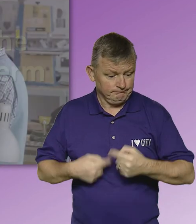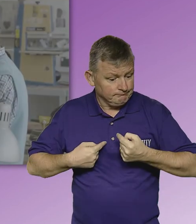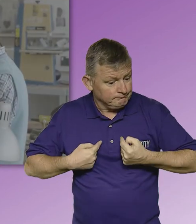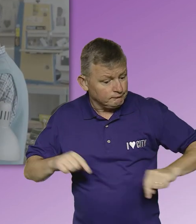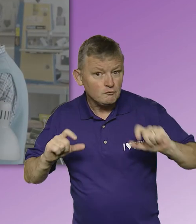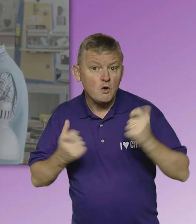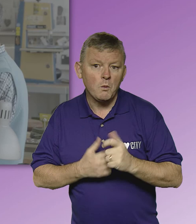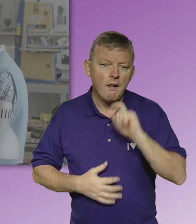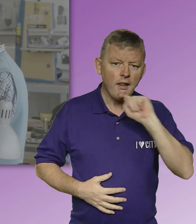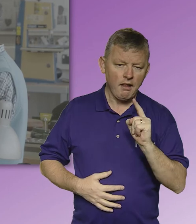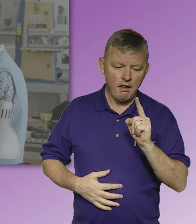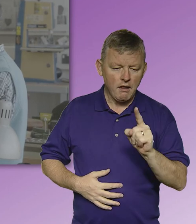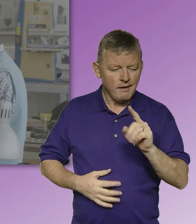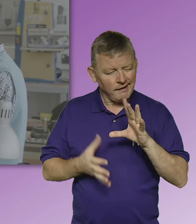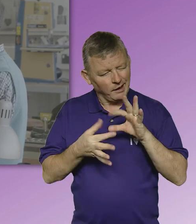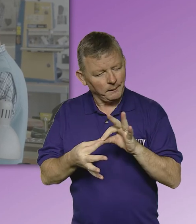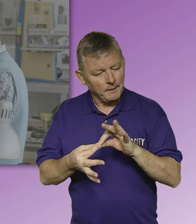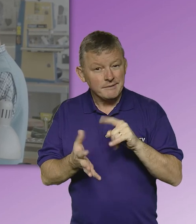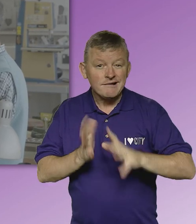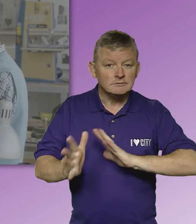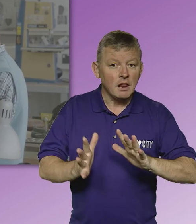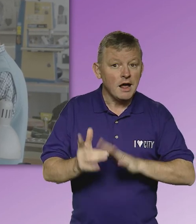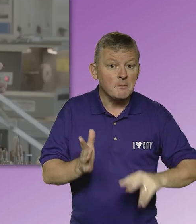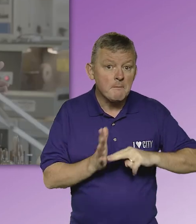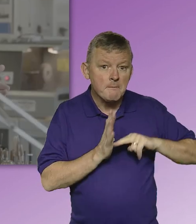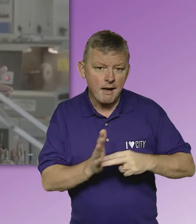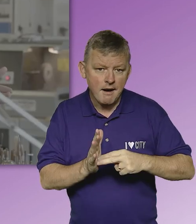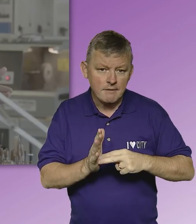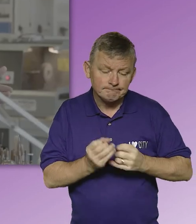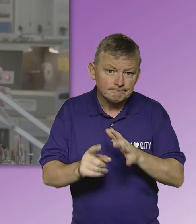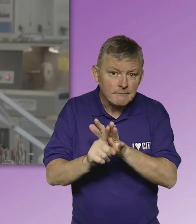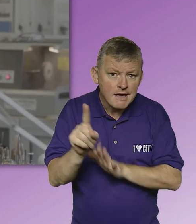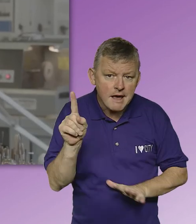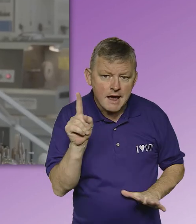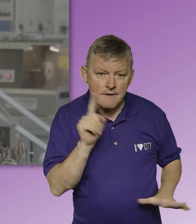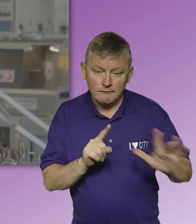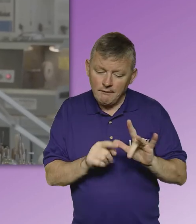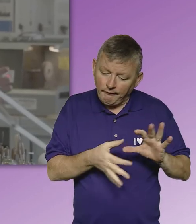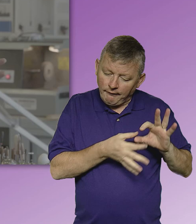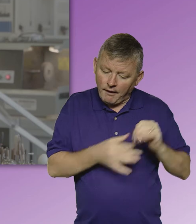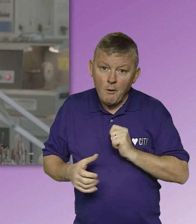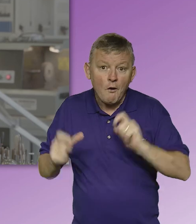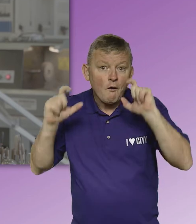We will also address other BSL National Plan delivery areas which are relevant to our college learner journey